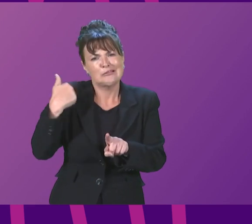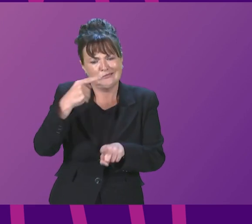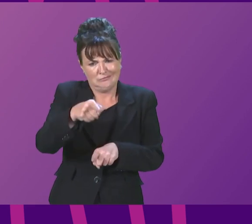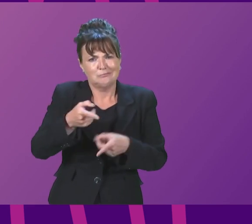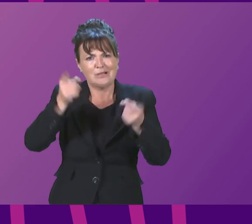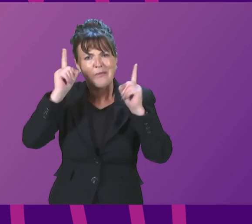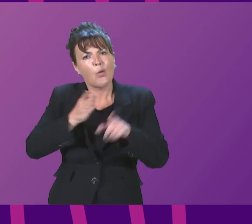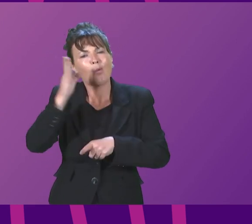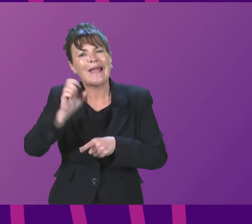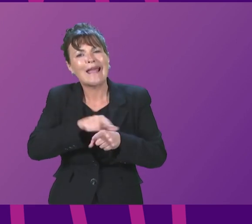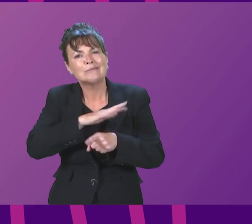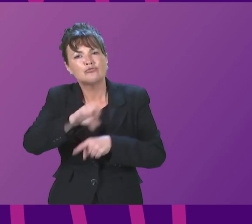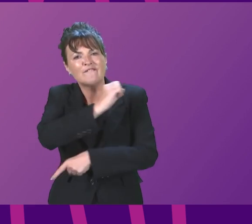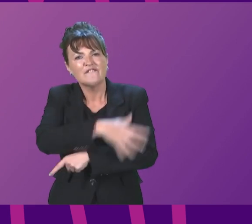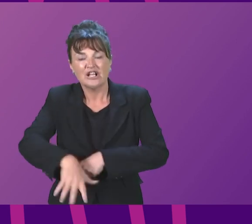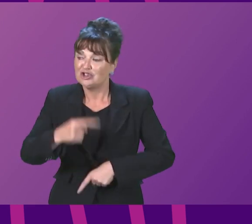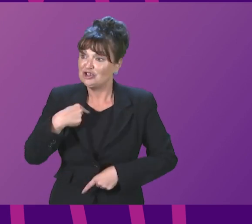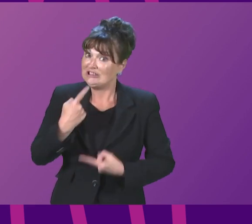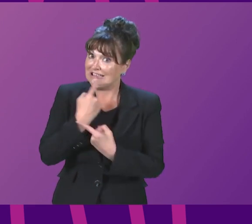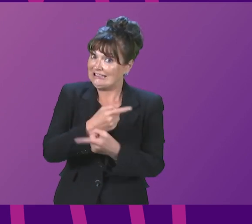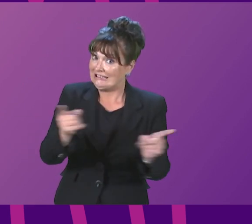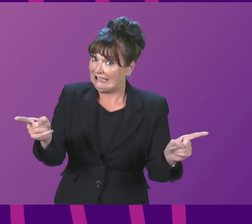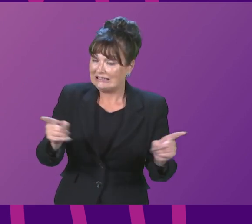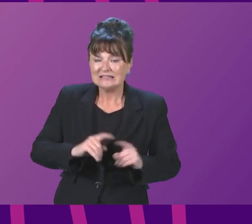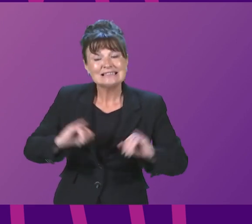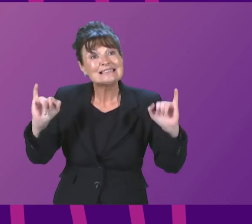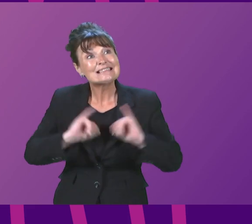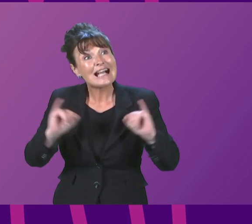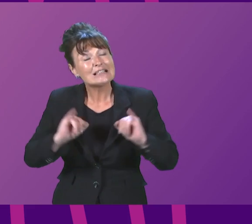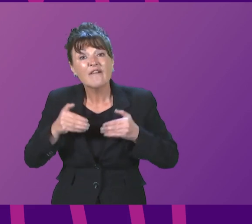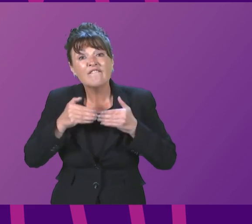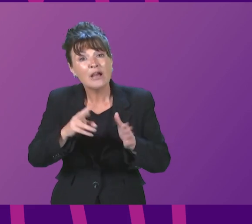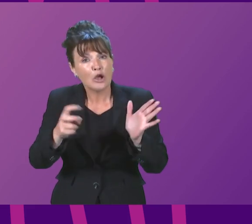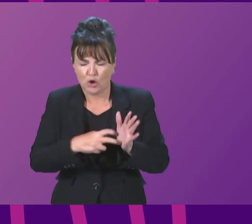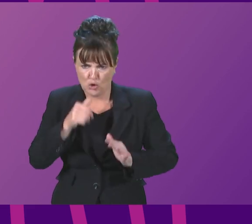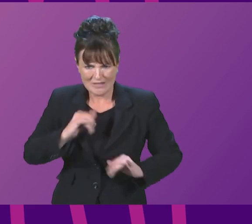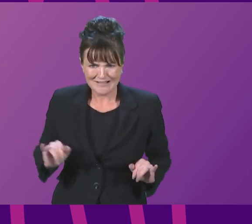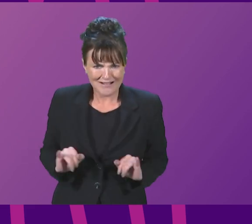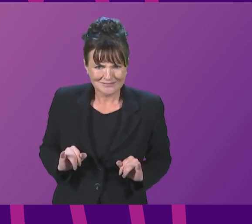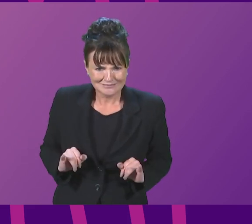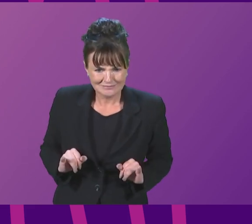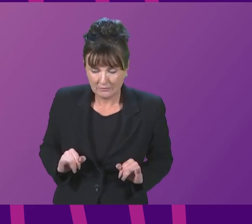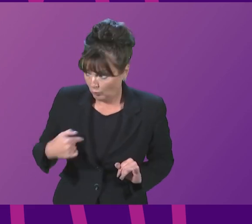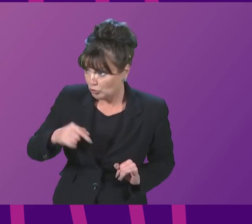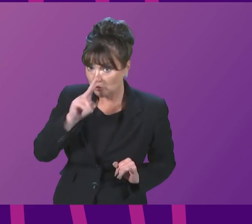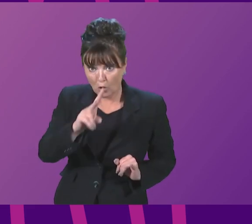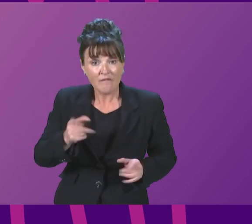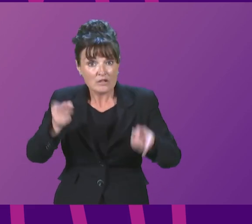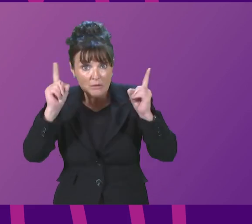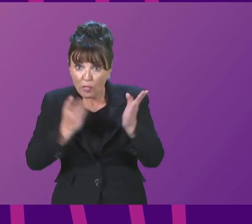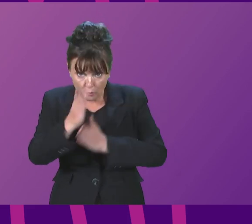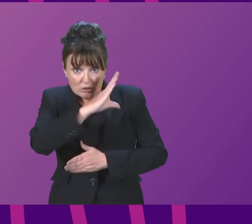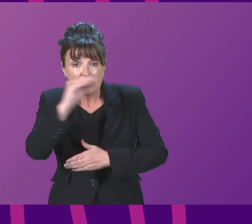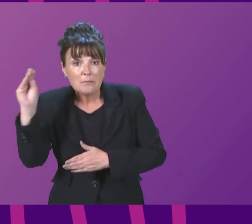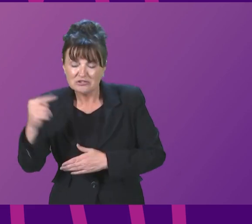she said the disastrous ferry contracts weren't a scandal. Well, this is where we saw the first minister during the summer, and she